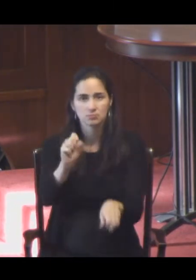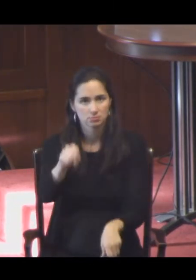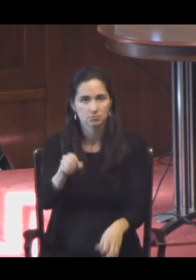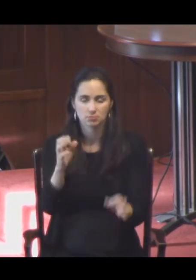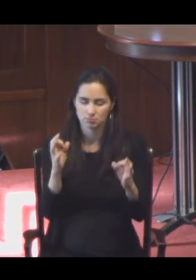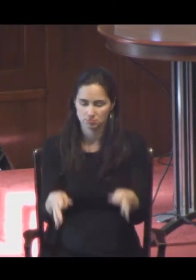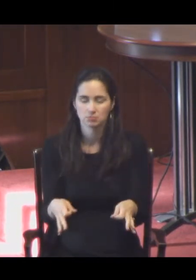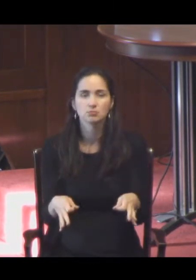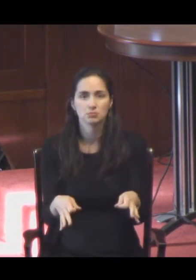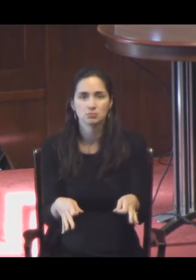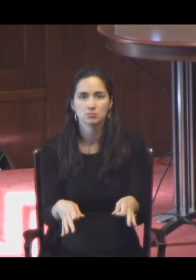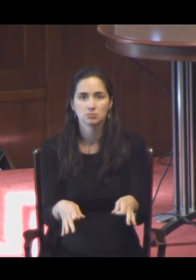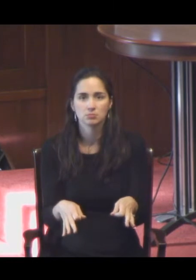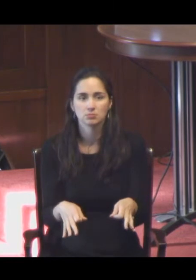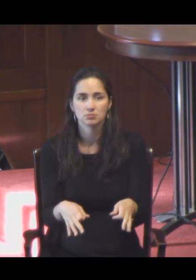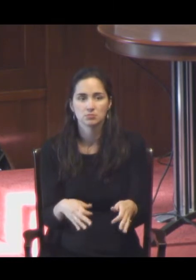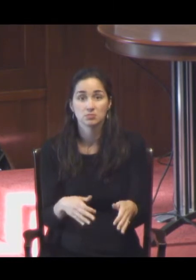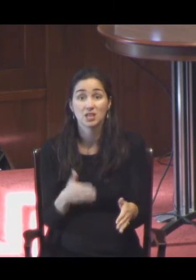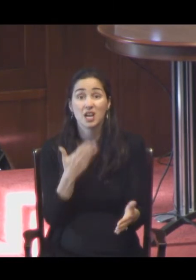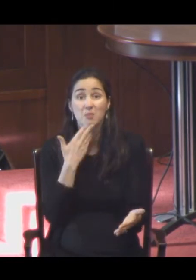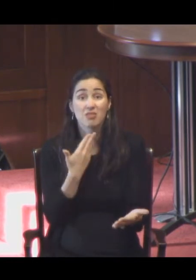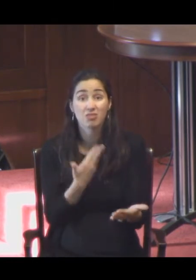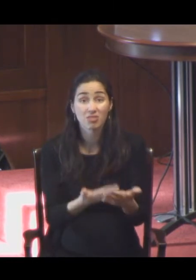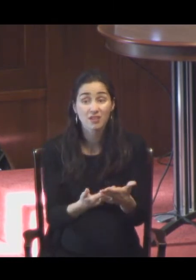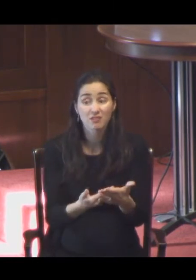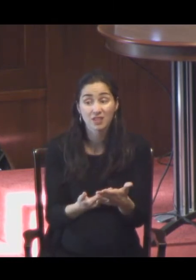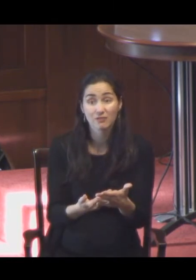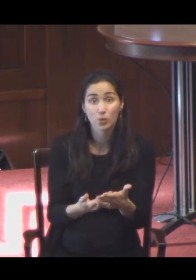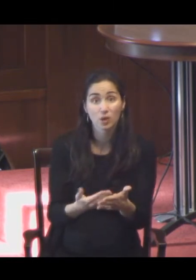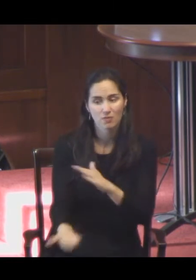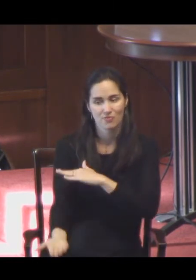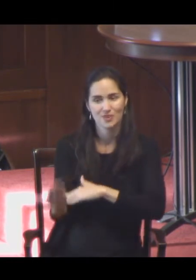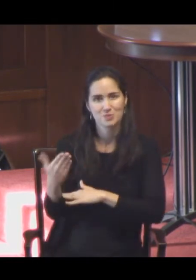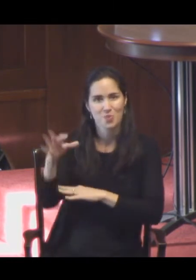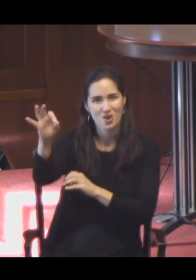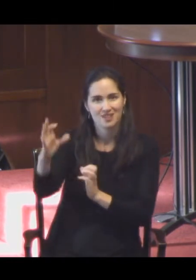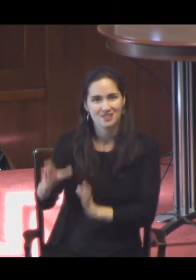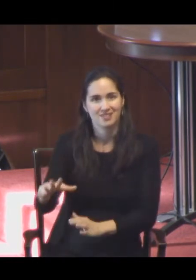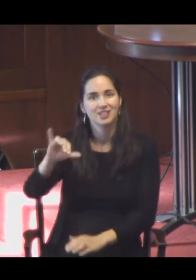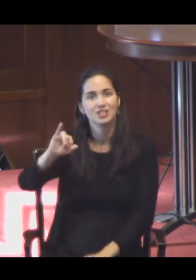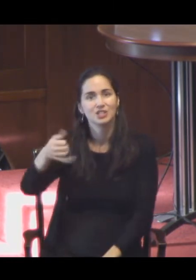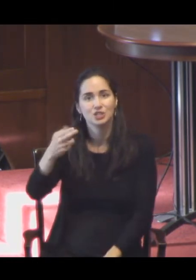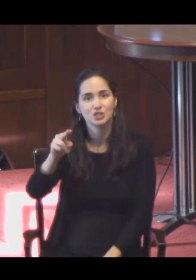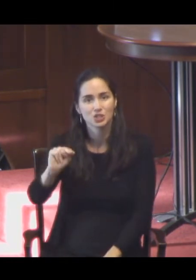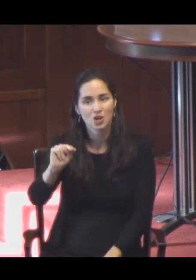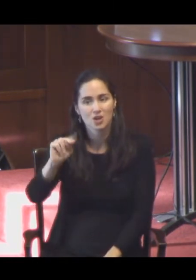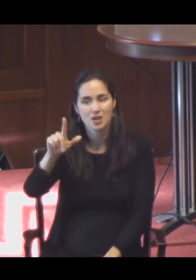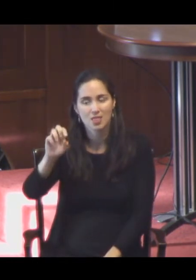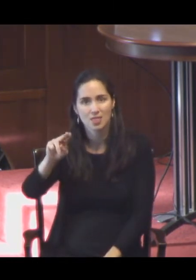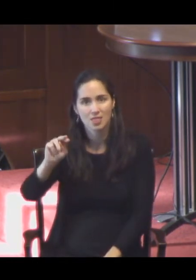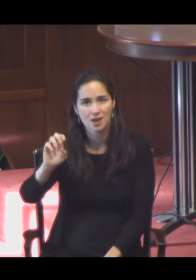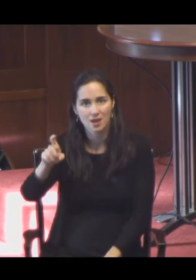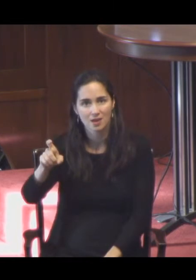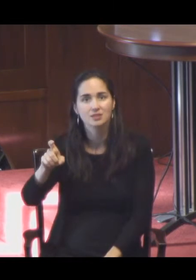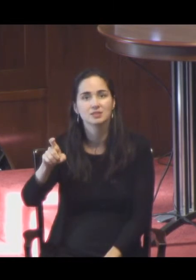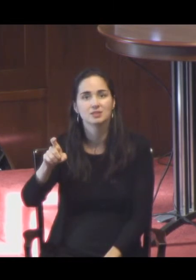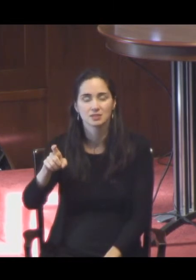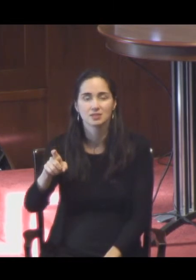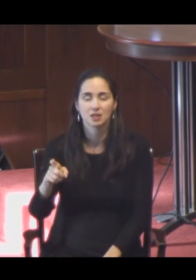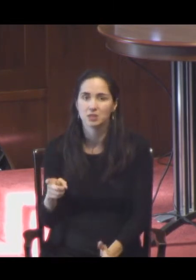people like the great mathematician John Lennox, who spoke this morning, without logic, we founder in this world. We need to be thinkers. As